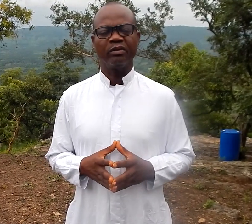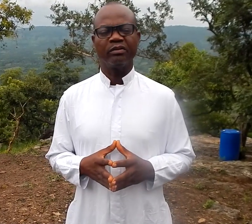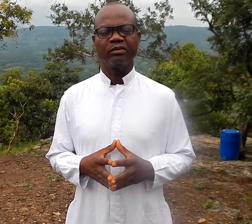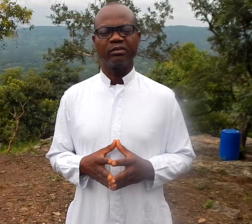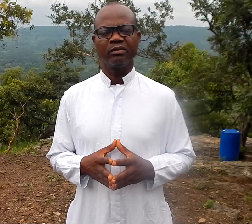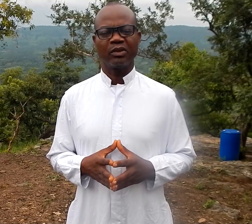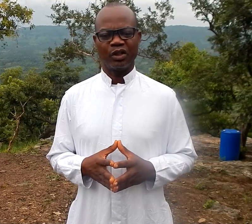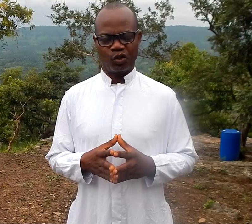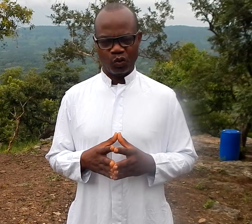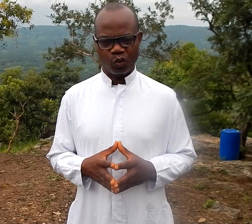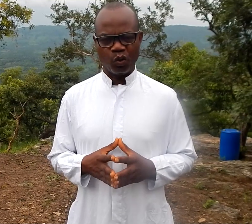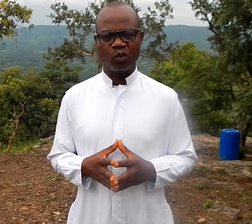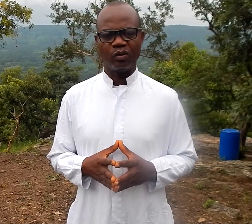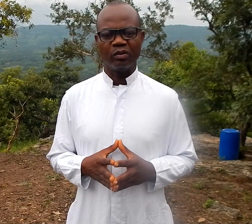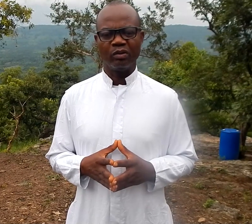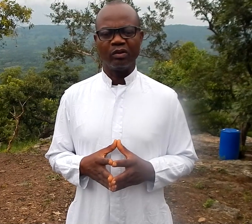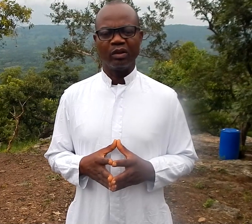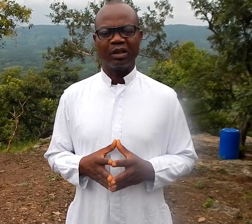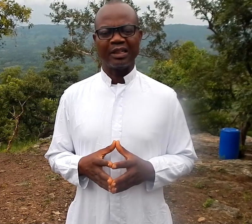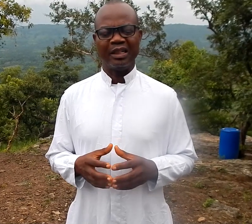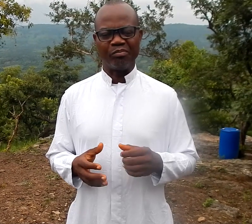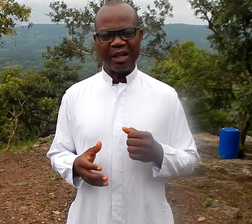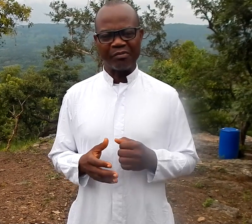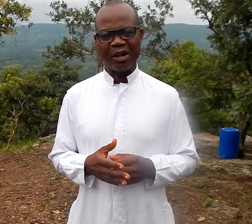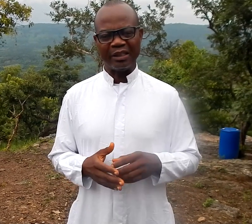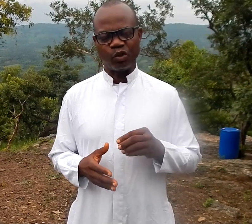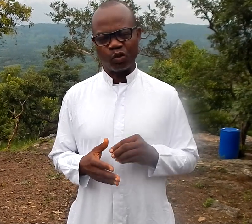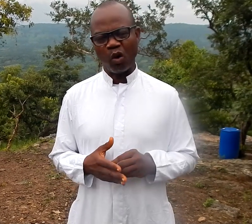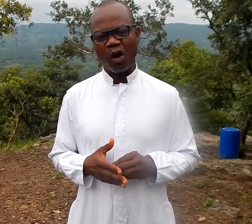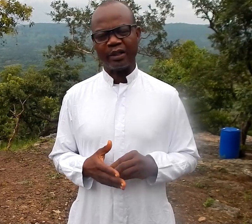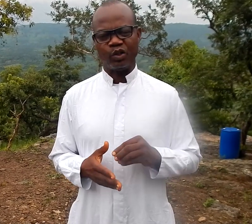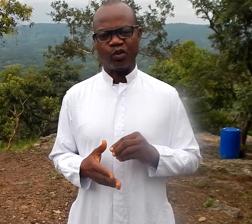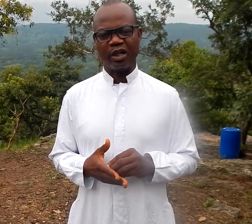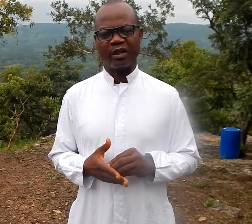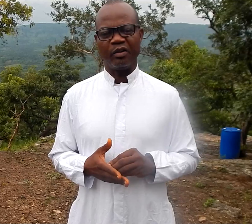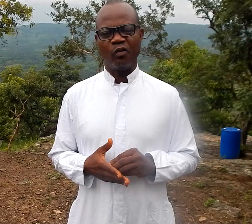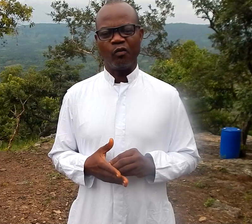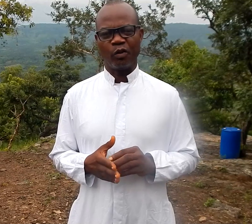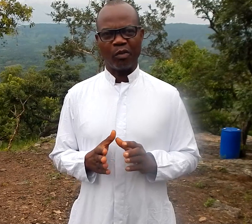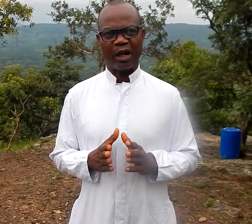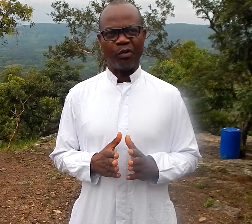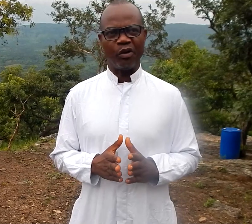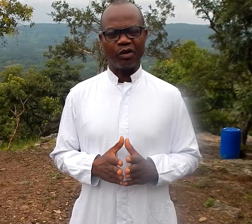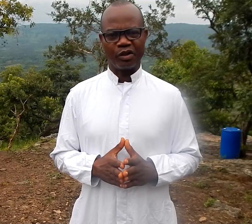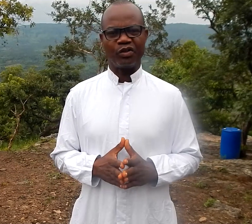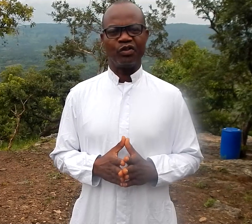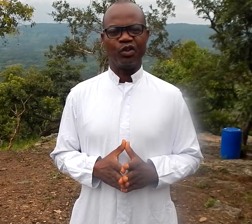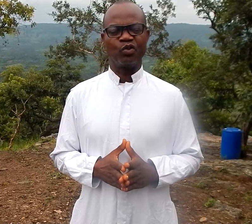and showed up The Holy Spirit went to the Holy Spirit. He to Holy Spirit.